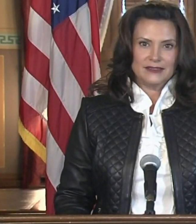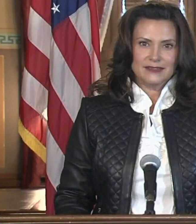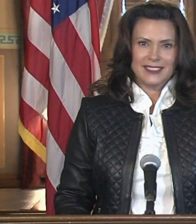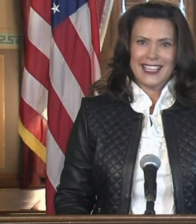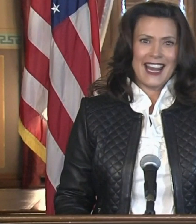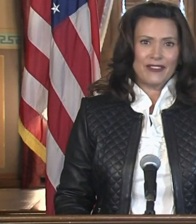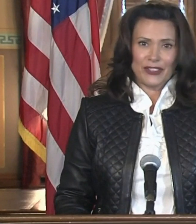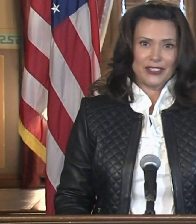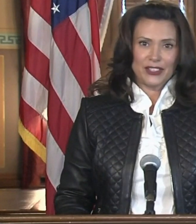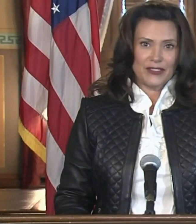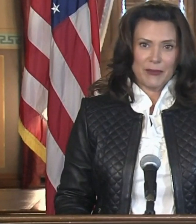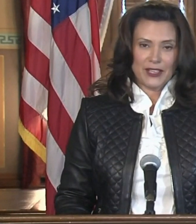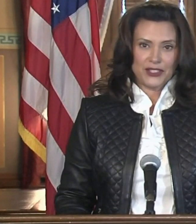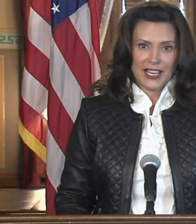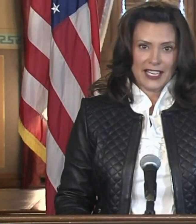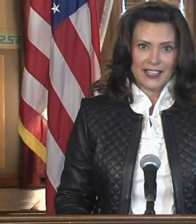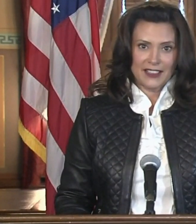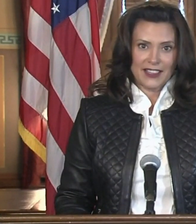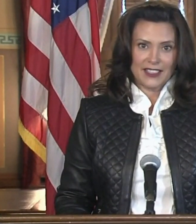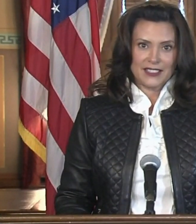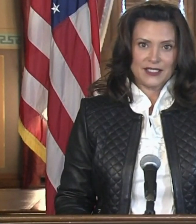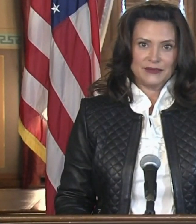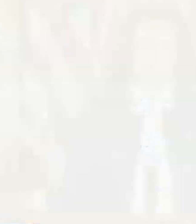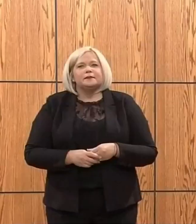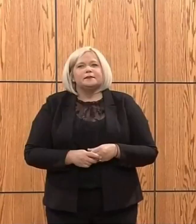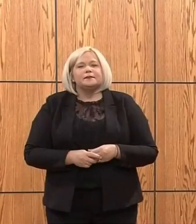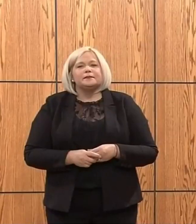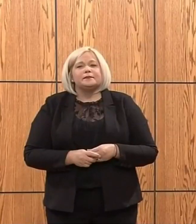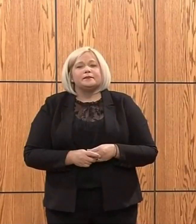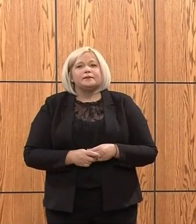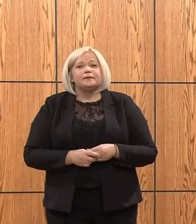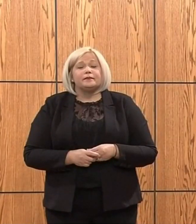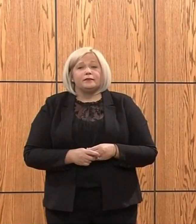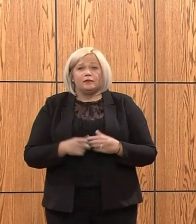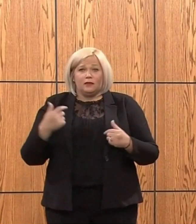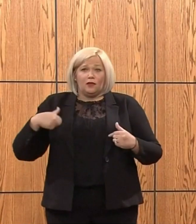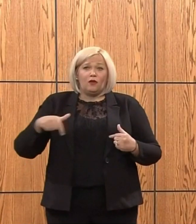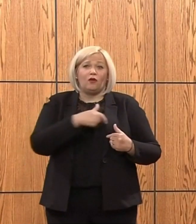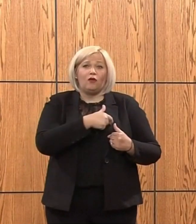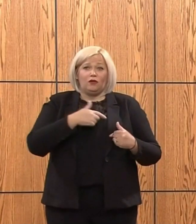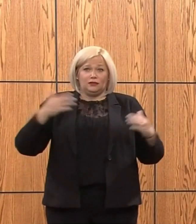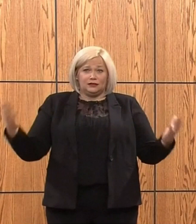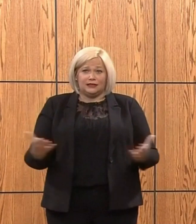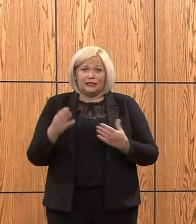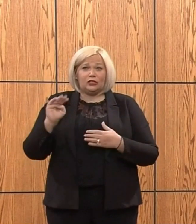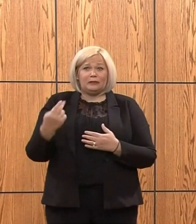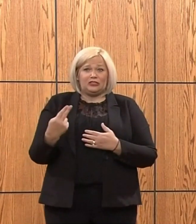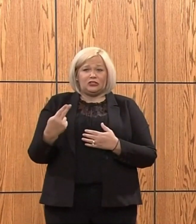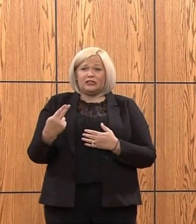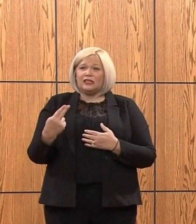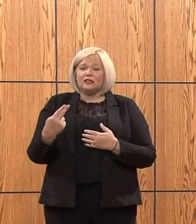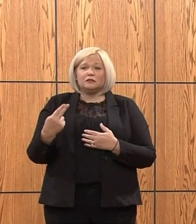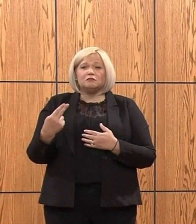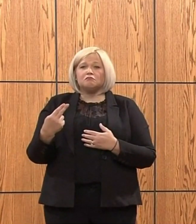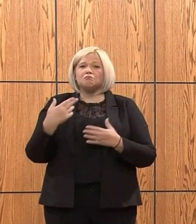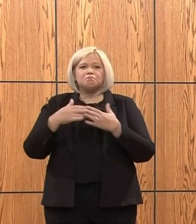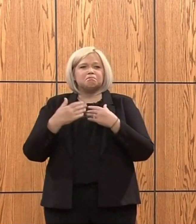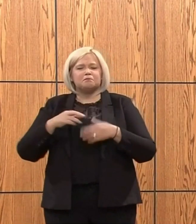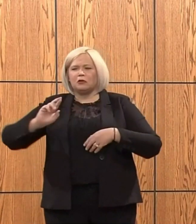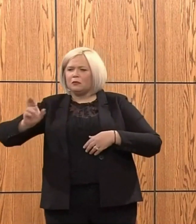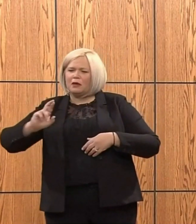honest, I never could have imagined anything like this. All of us in Michigan can disagree about politics,